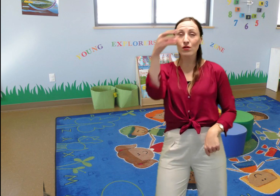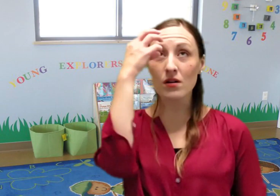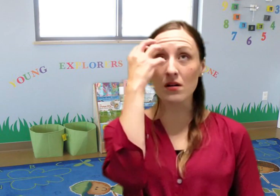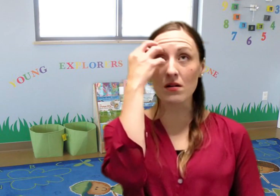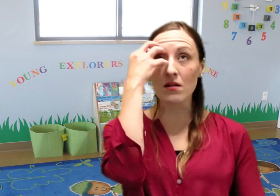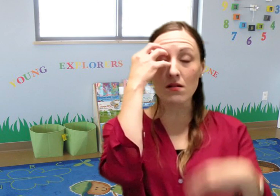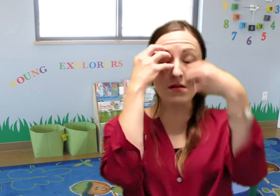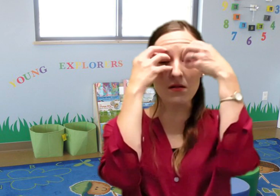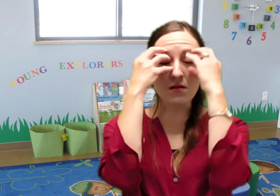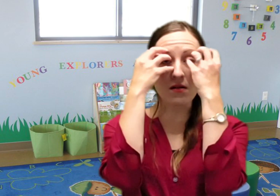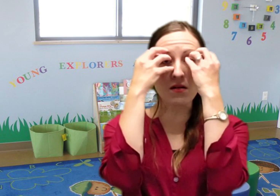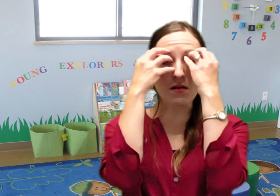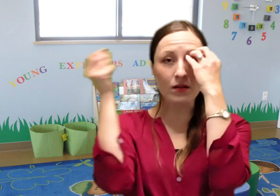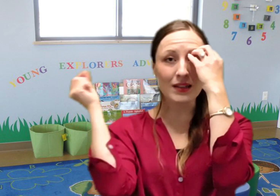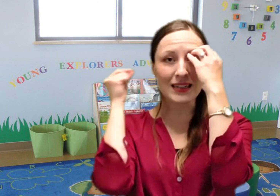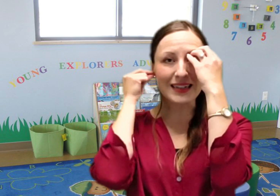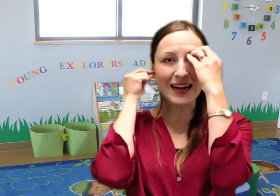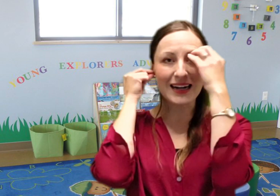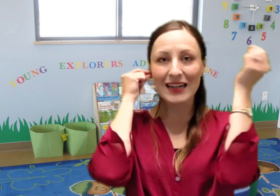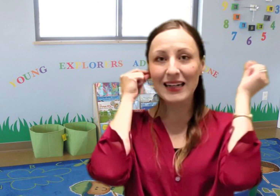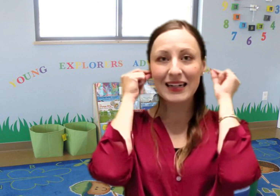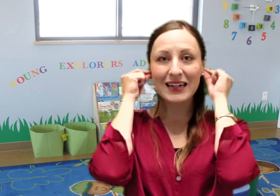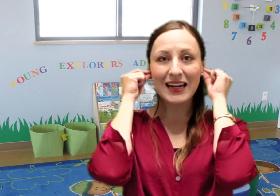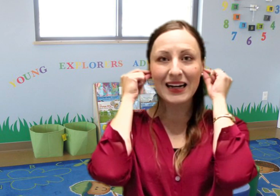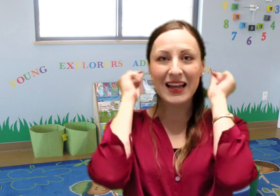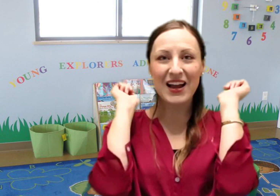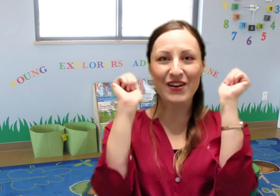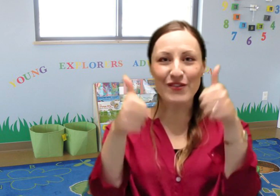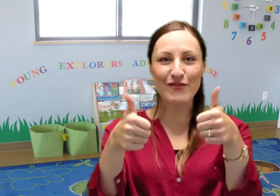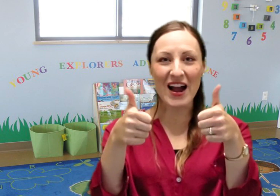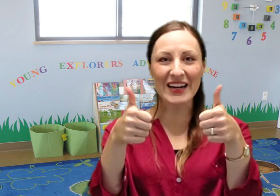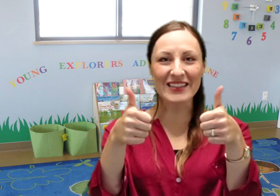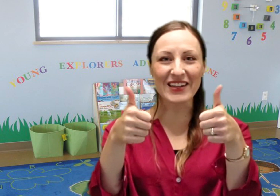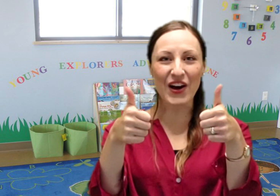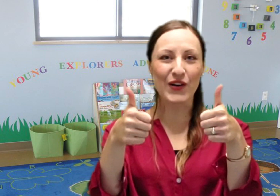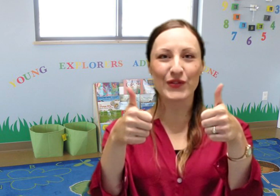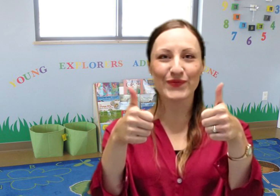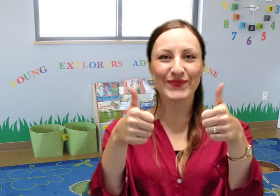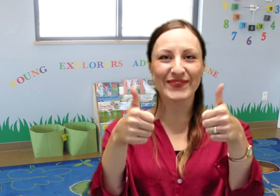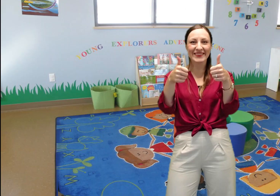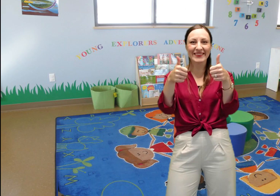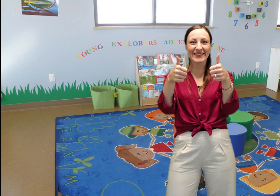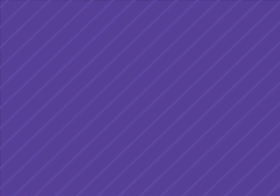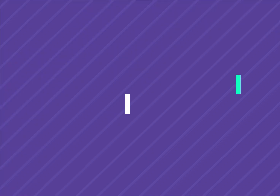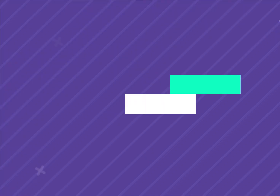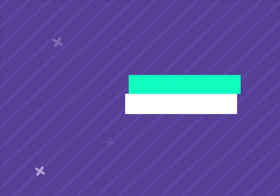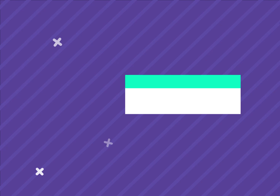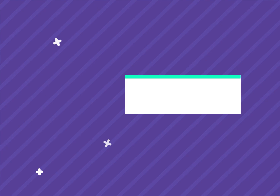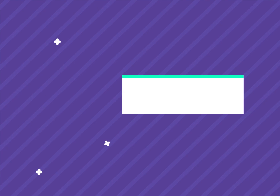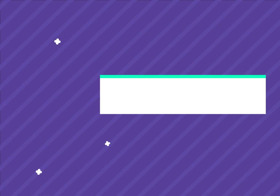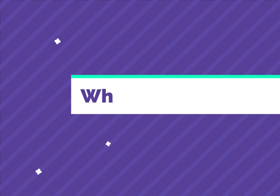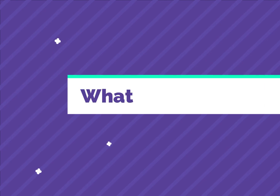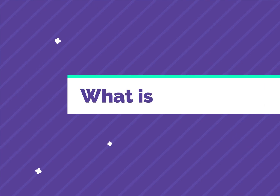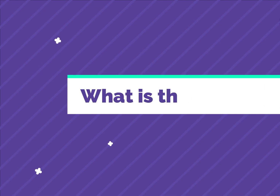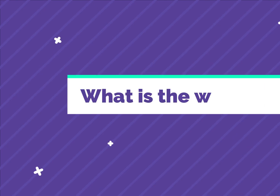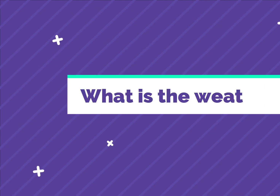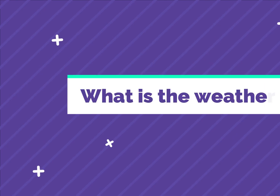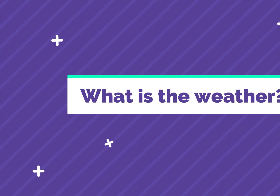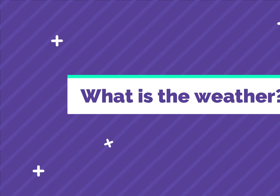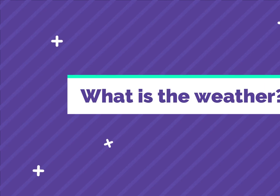ready to go what is the weather